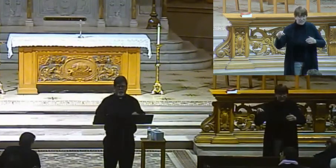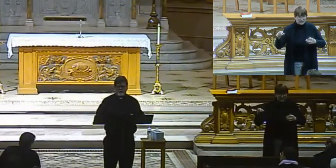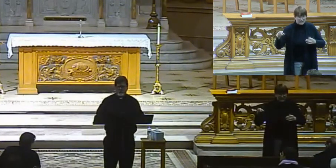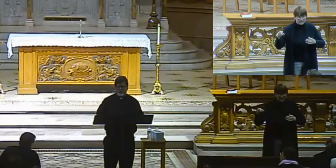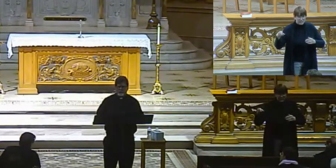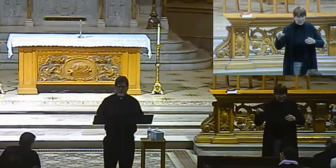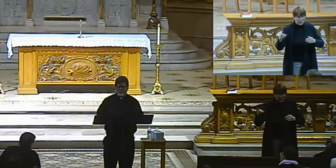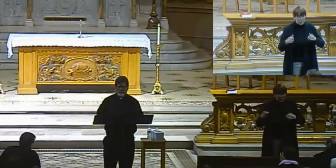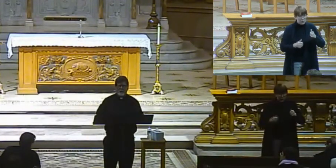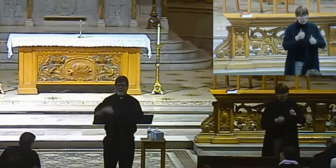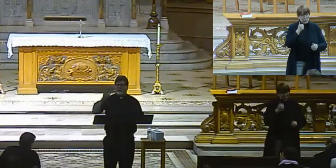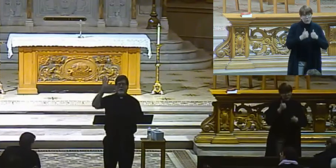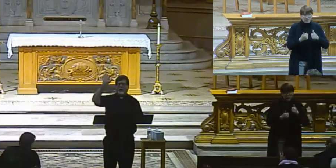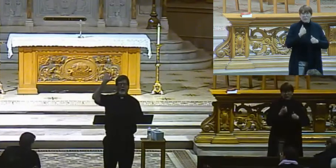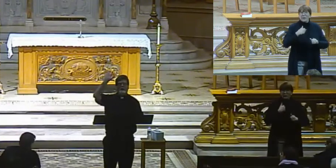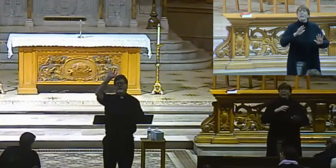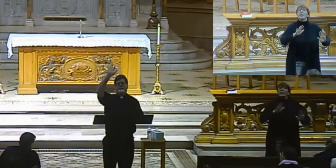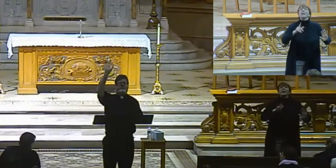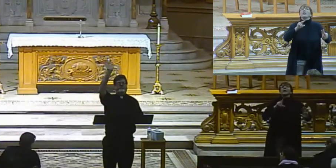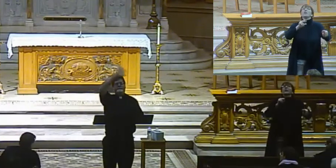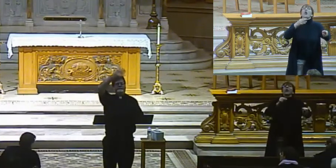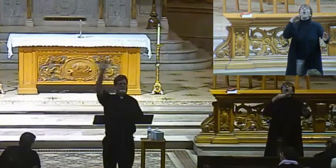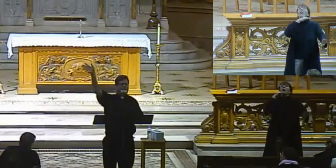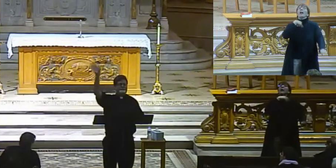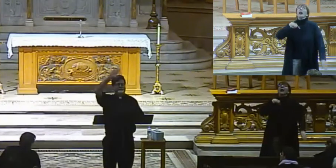Which one of us is going to say, wait a minute, we lied,